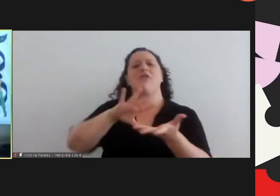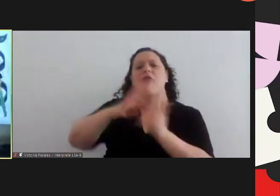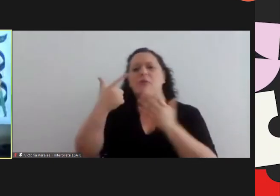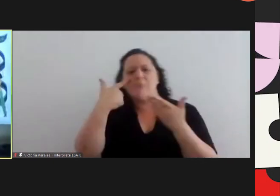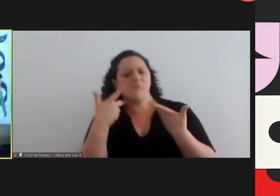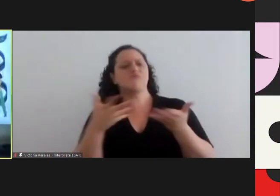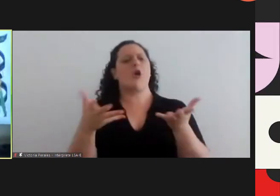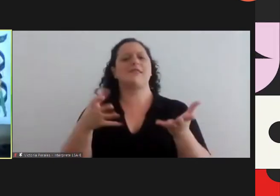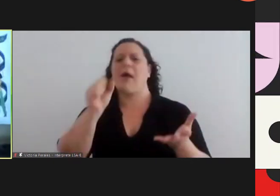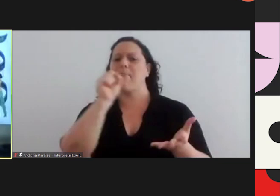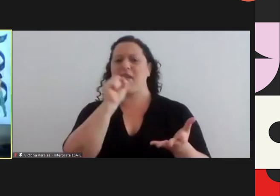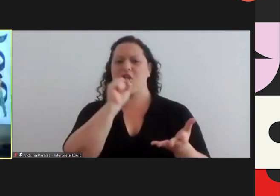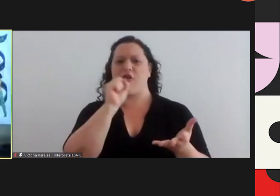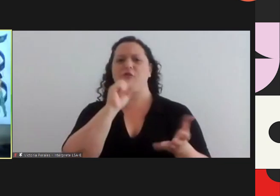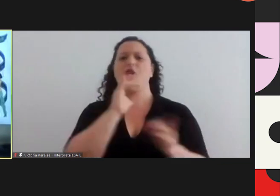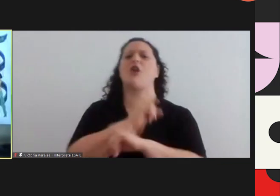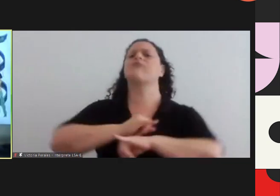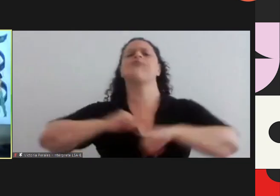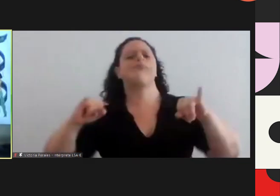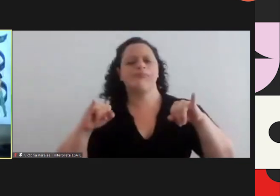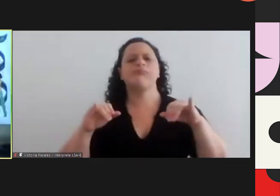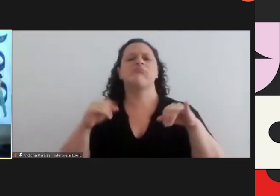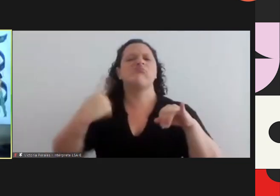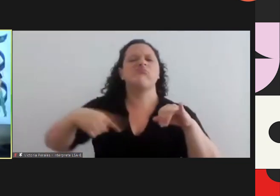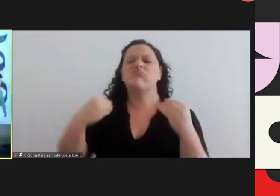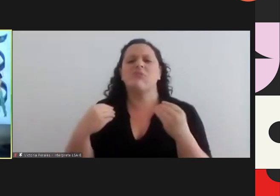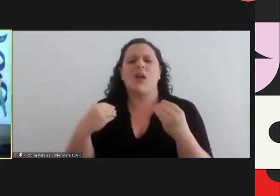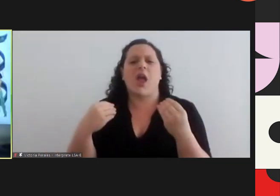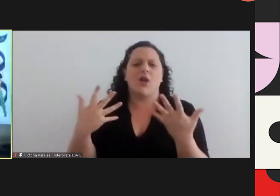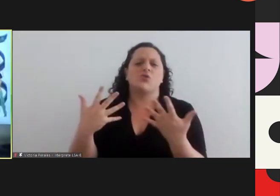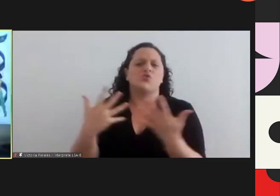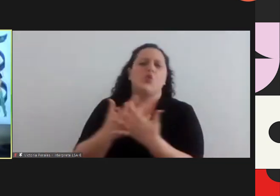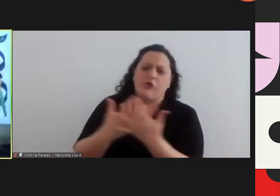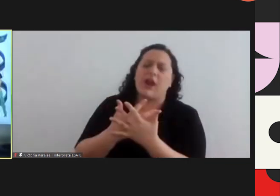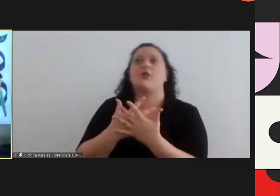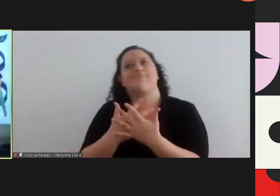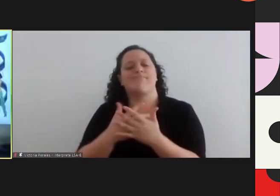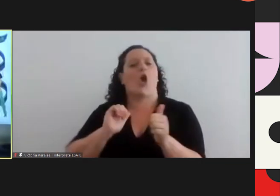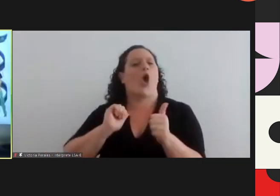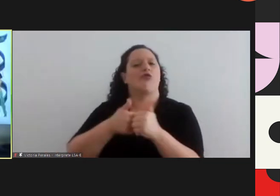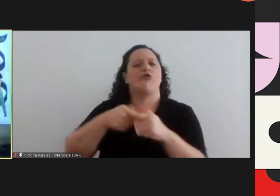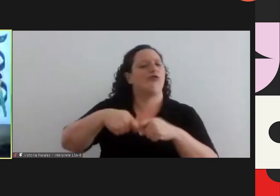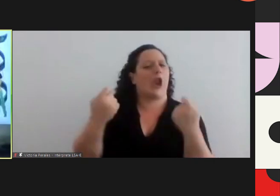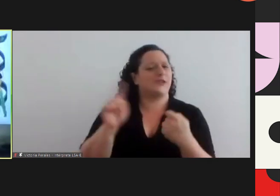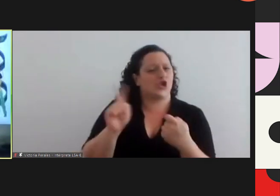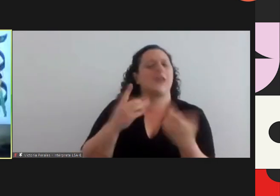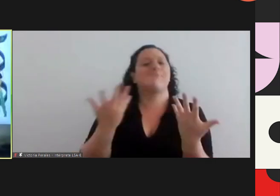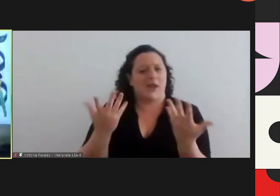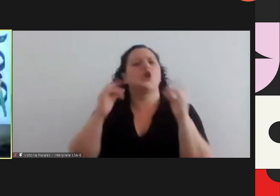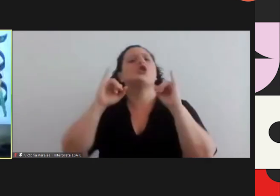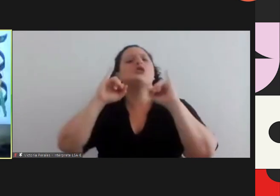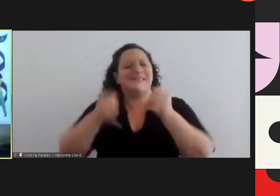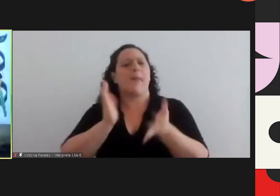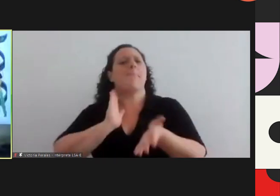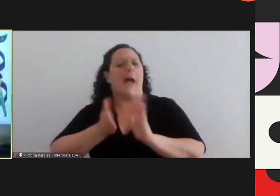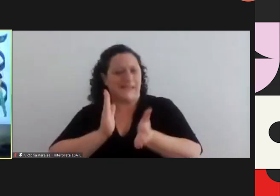on with a microphone to expose the reality that they had suffered it wasn't rape but they suffered a